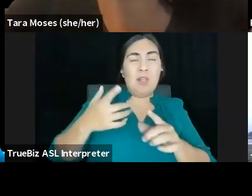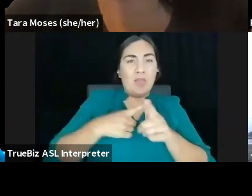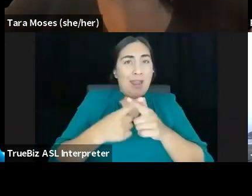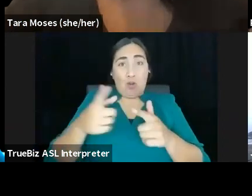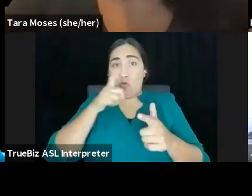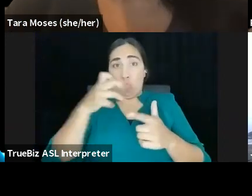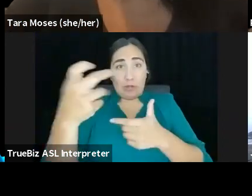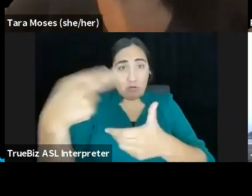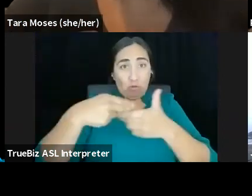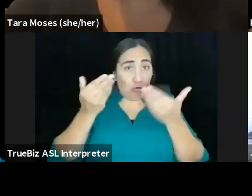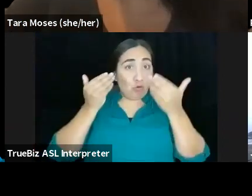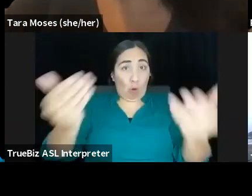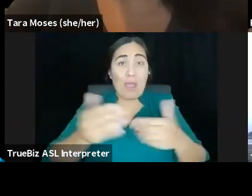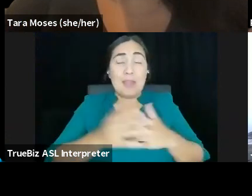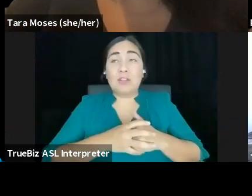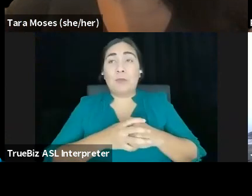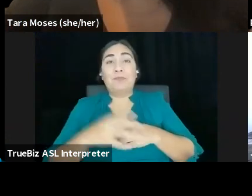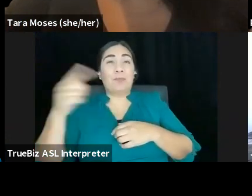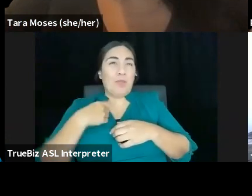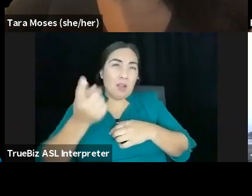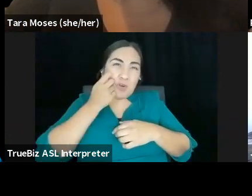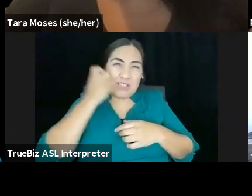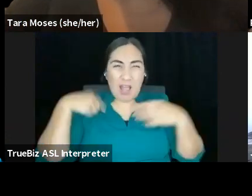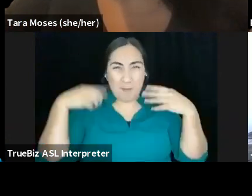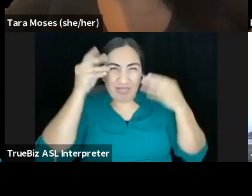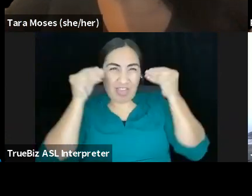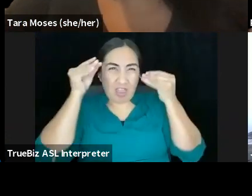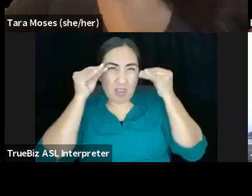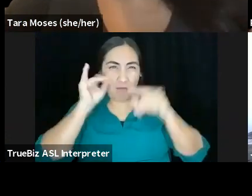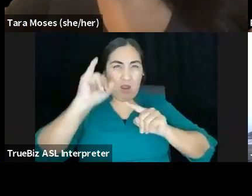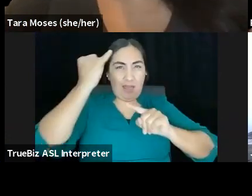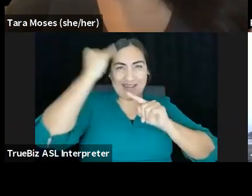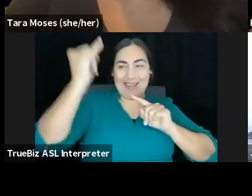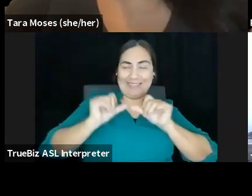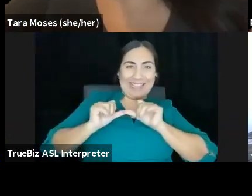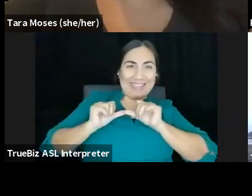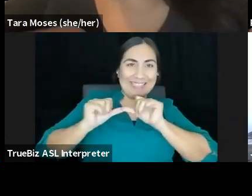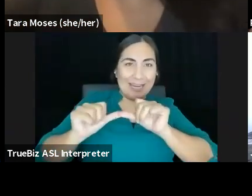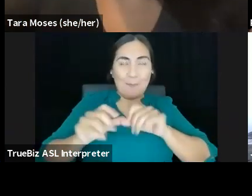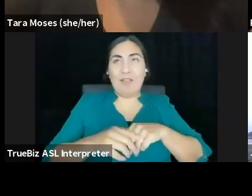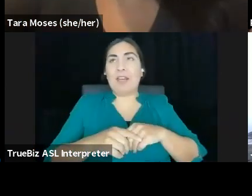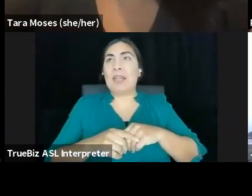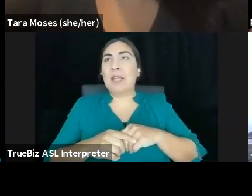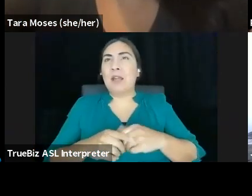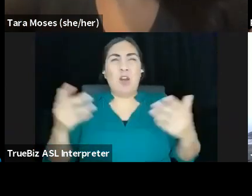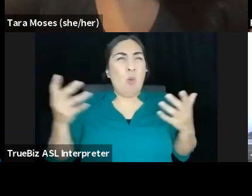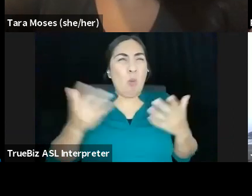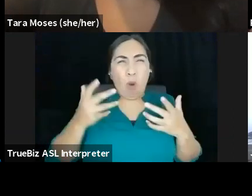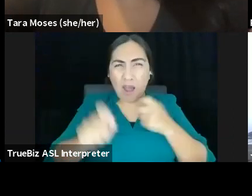but so I was, I've been recently thinking quite a lot about this idea of sustainability. And like, what exactly is it that we're trying to